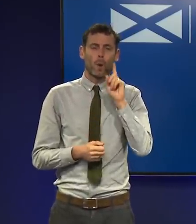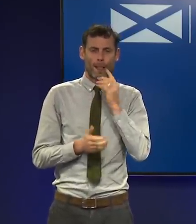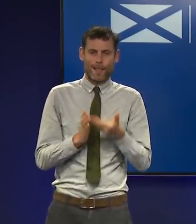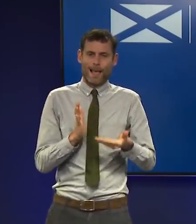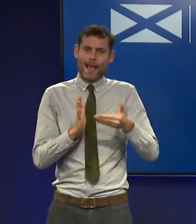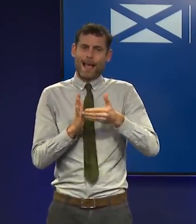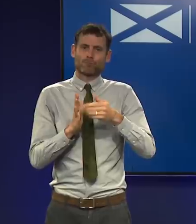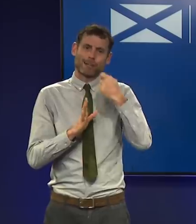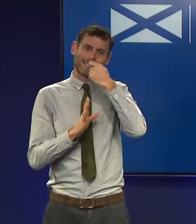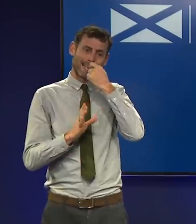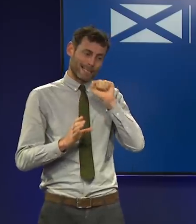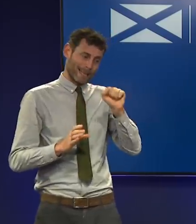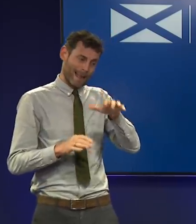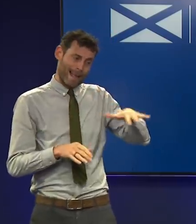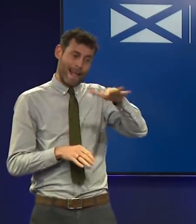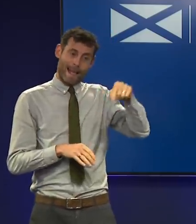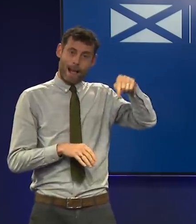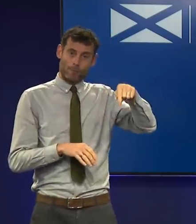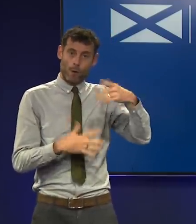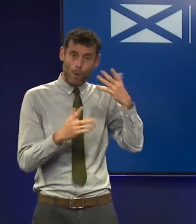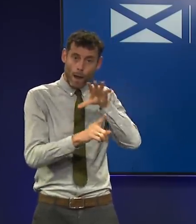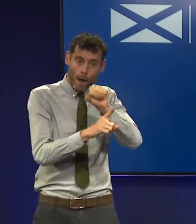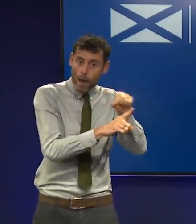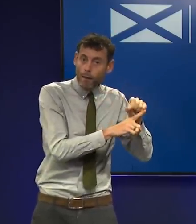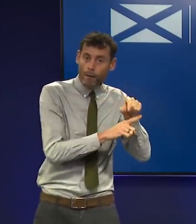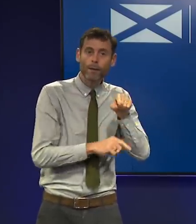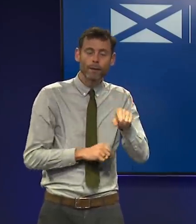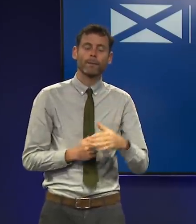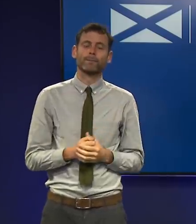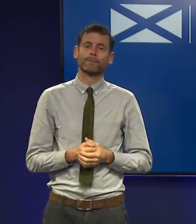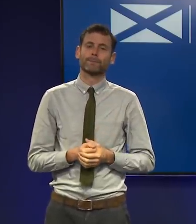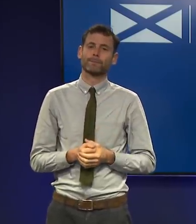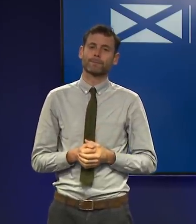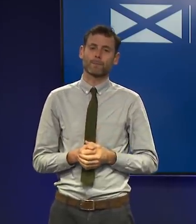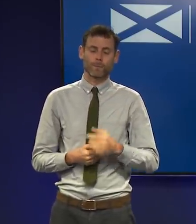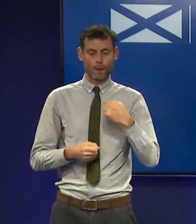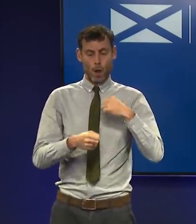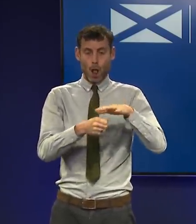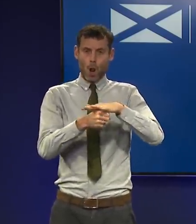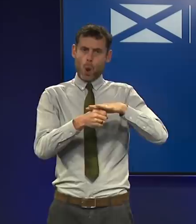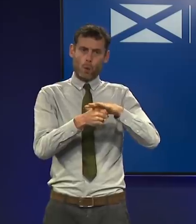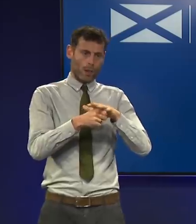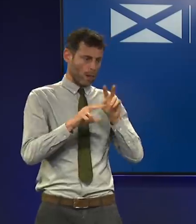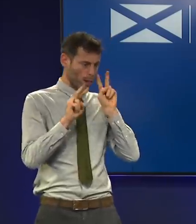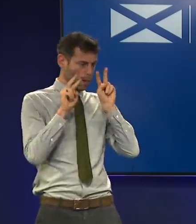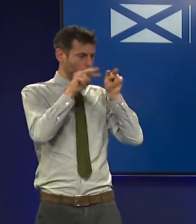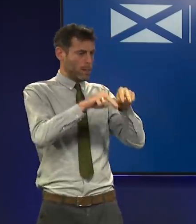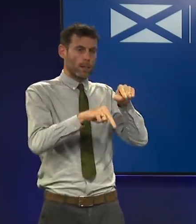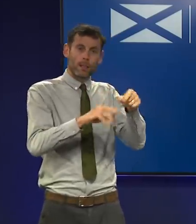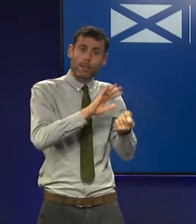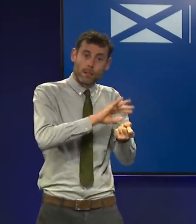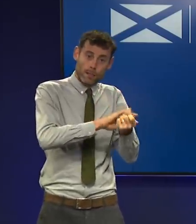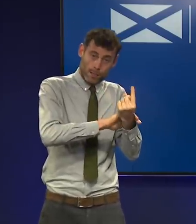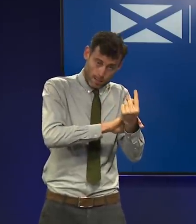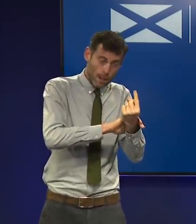in areas where cases have been identified. Now, our local response will complement the UK-wide travel restrictions